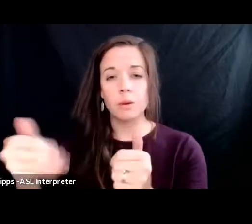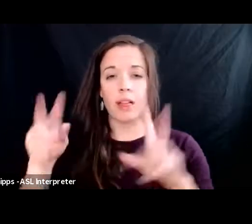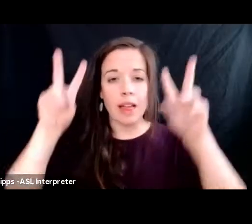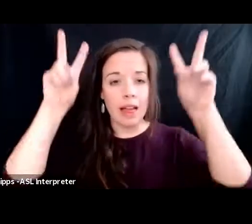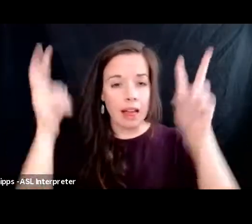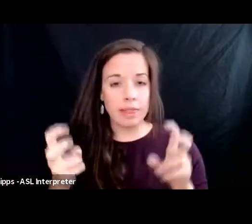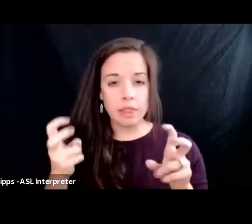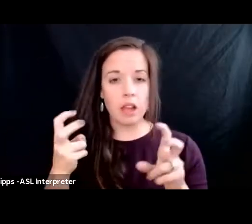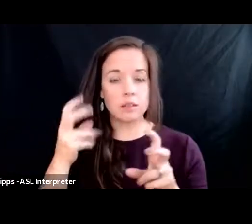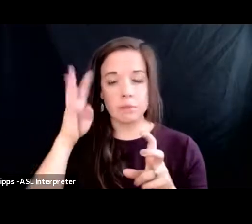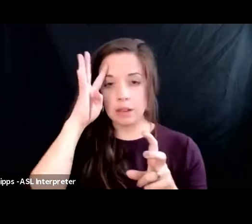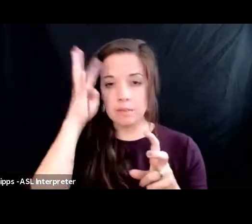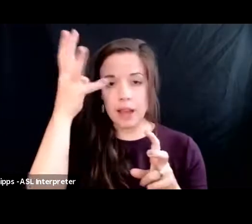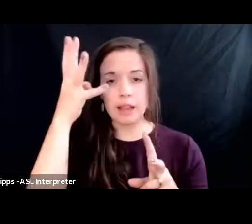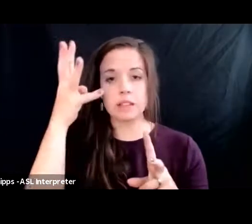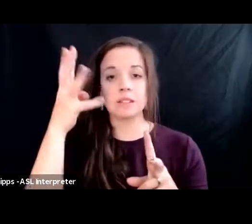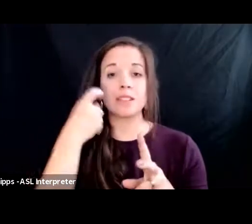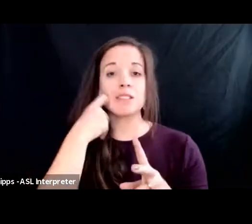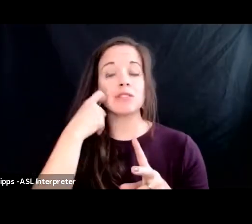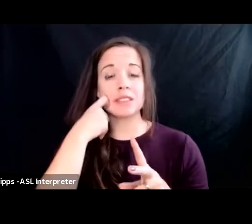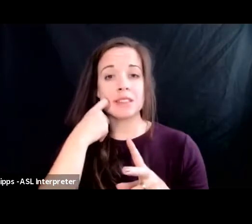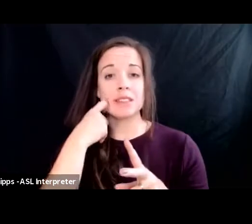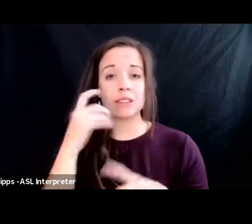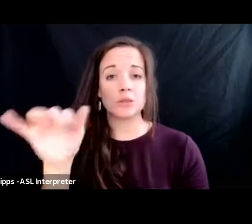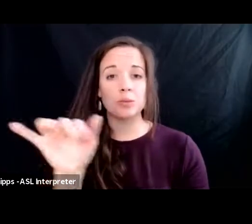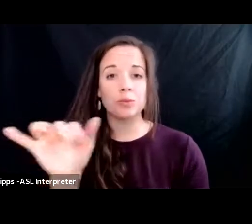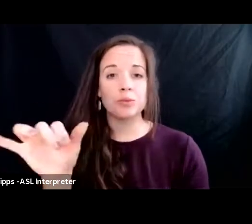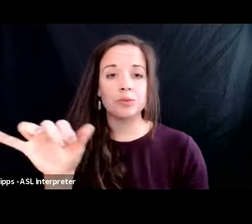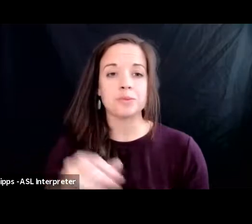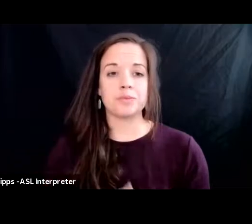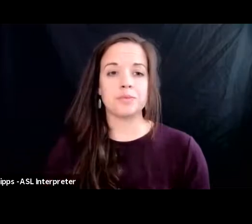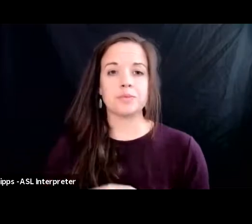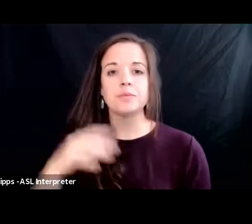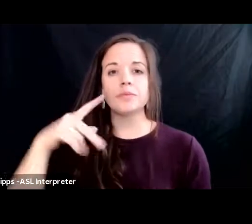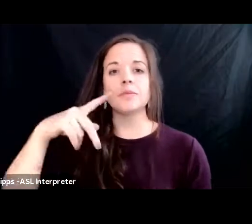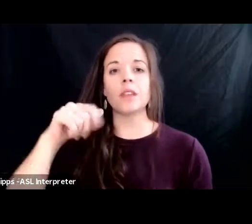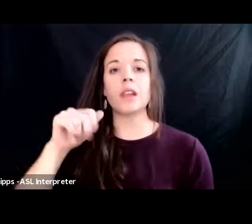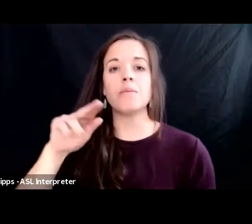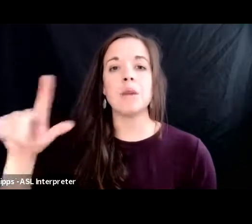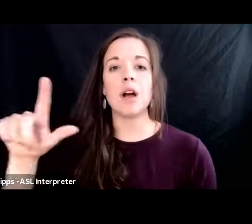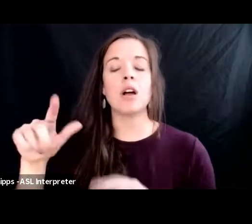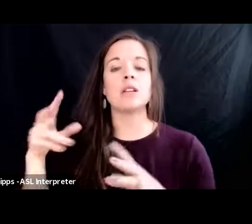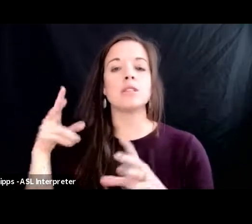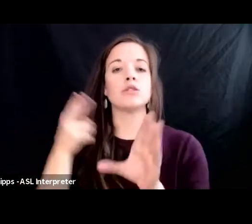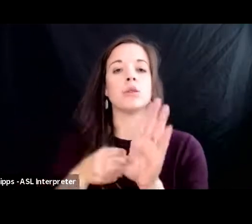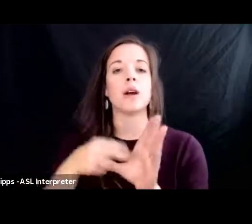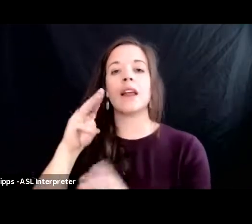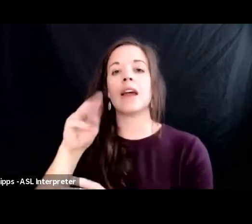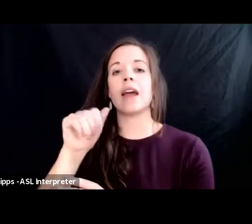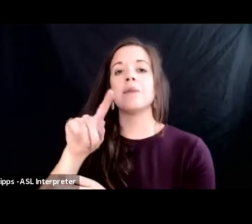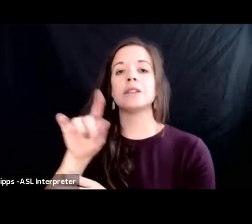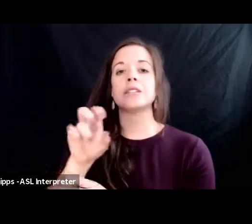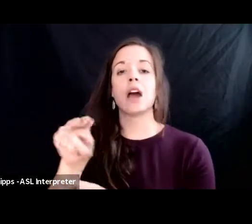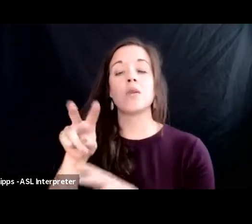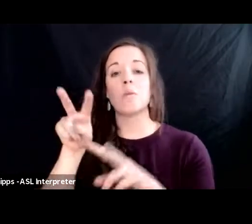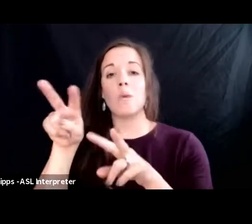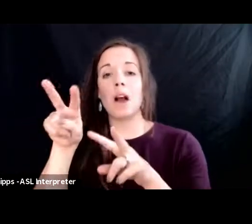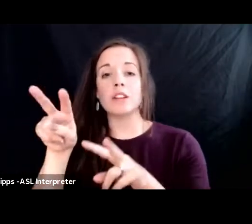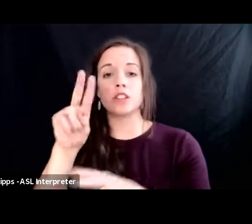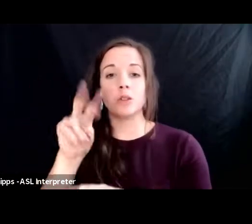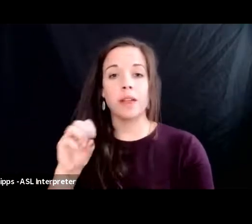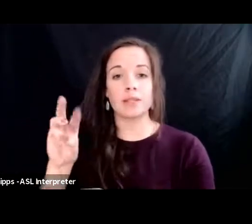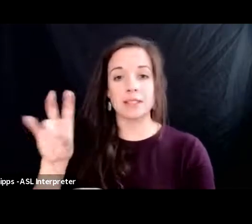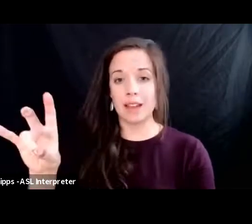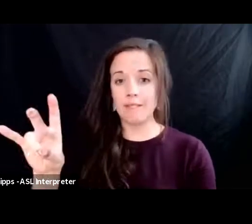made even in recent days paul joined amazon watch in 2007 and currently serves